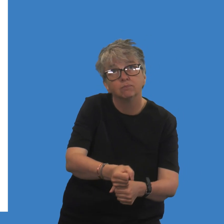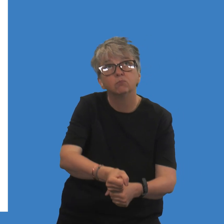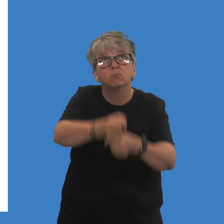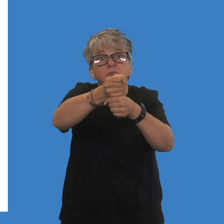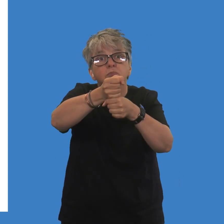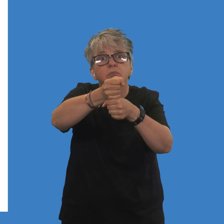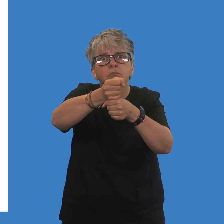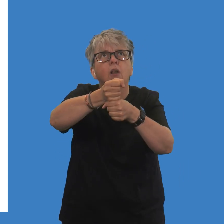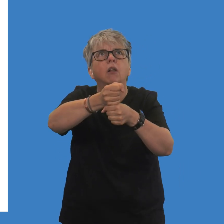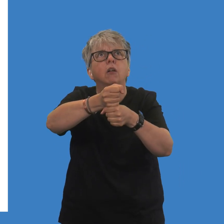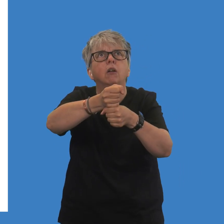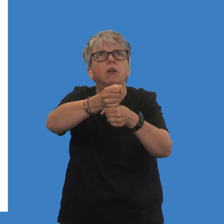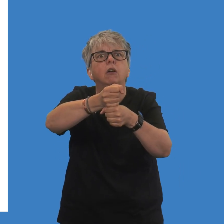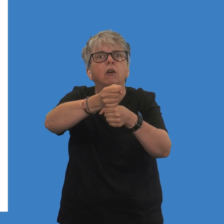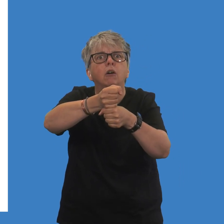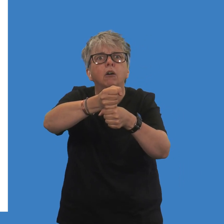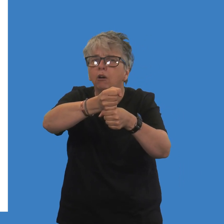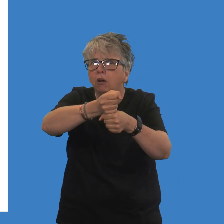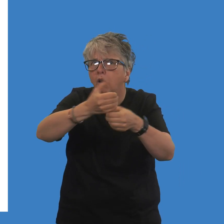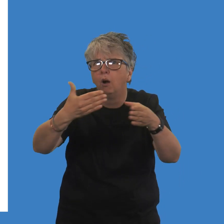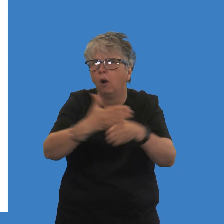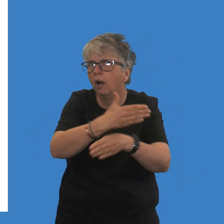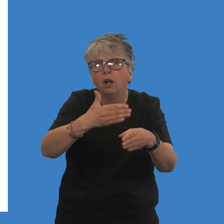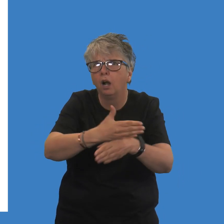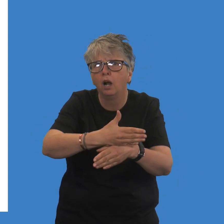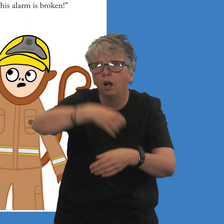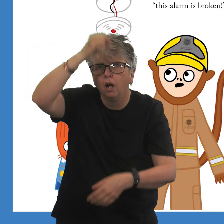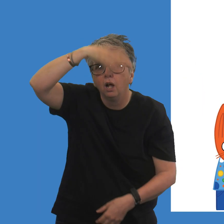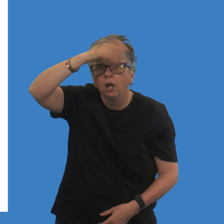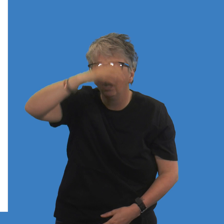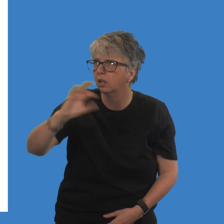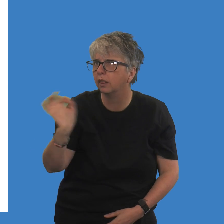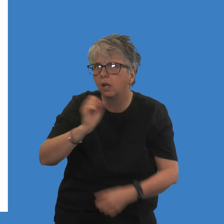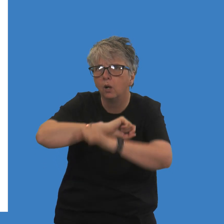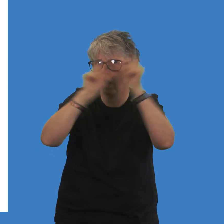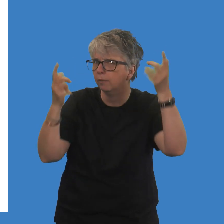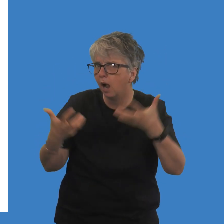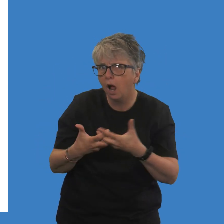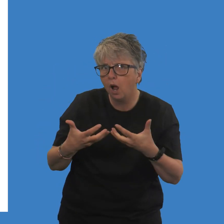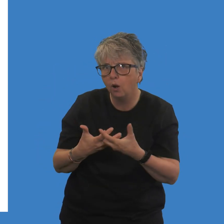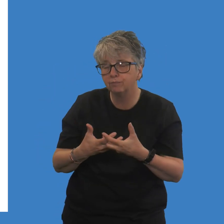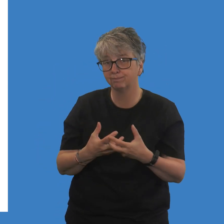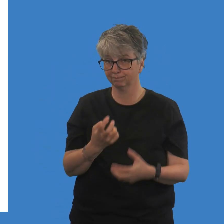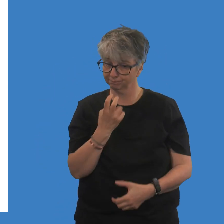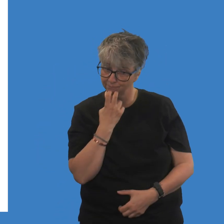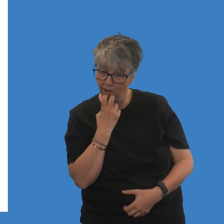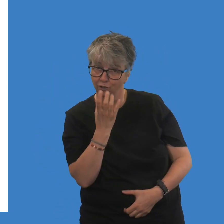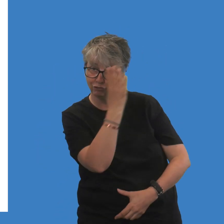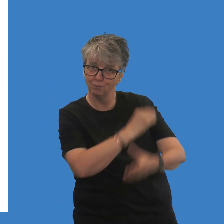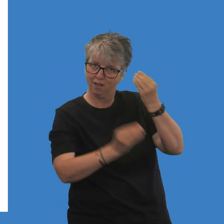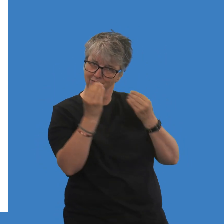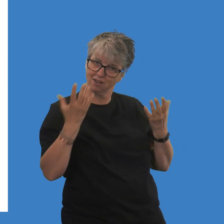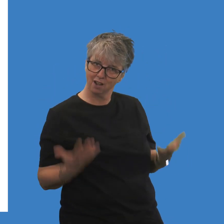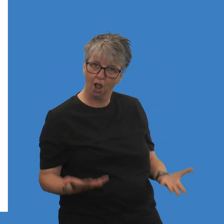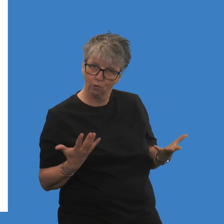Harry, this alarm is broken. It is. The batteries have been taken out. How's that going to wake you